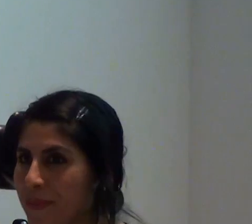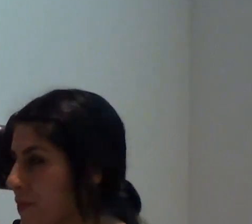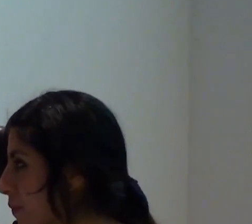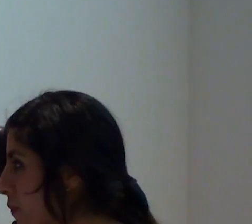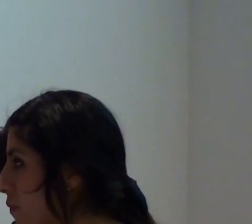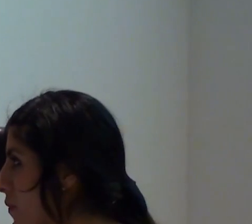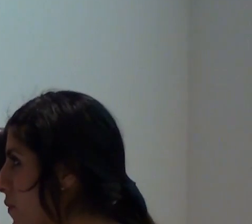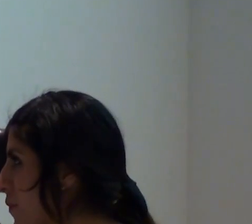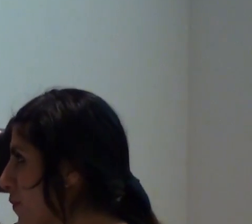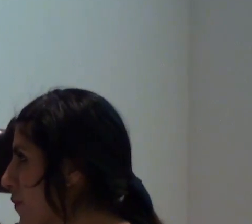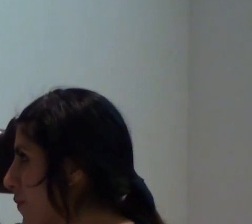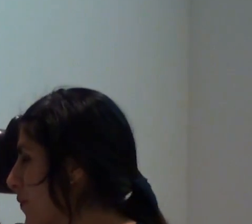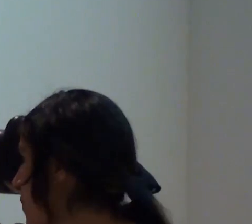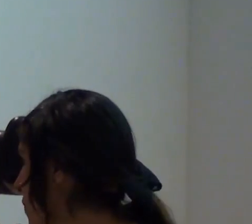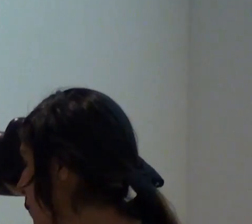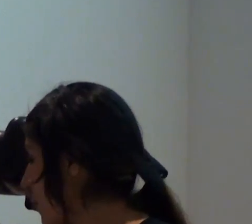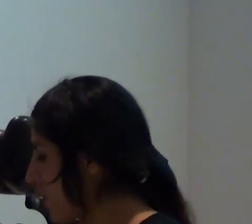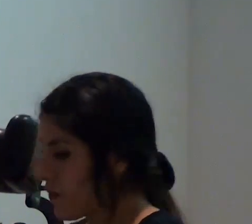who communicate